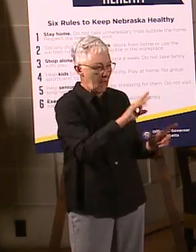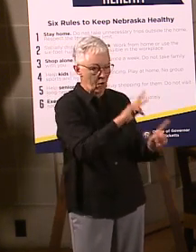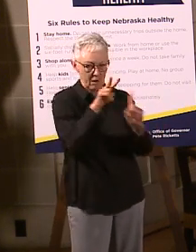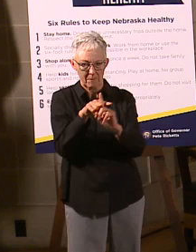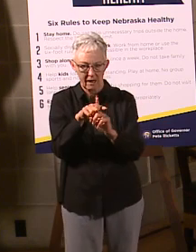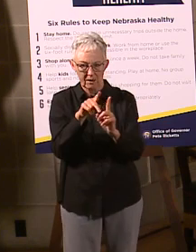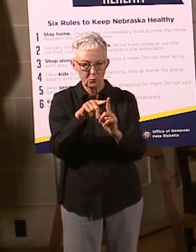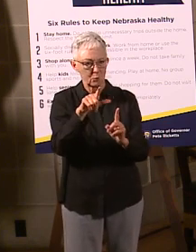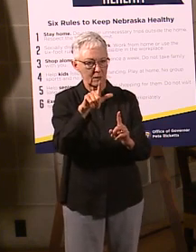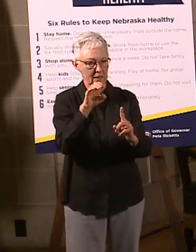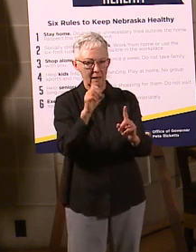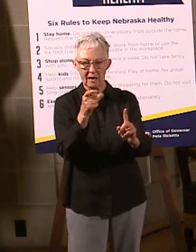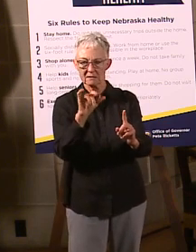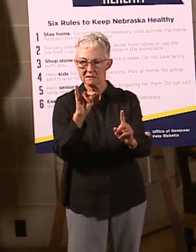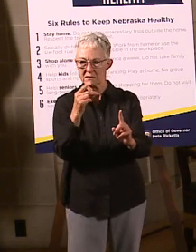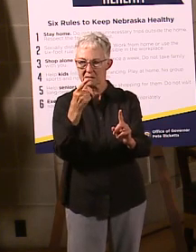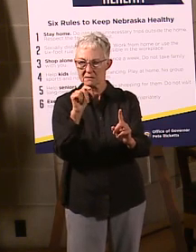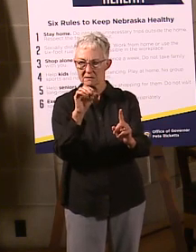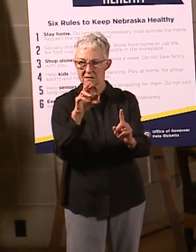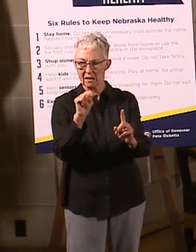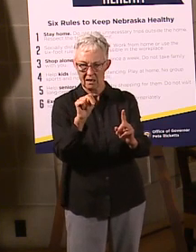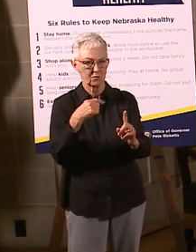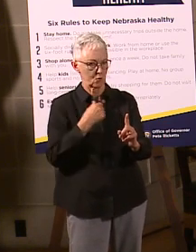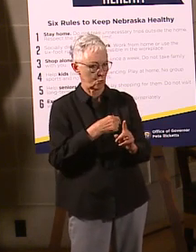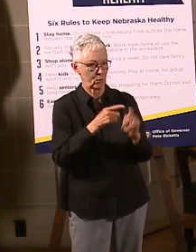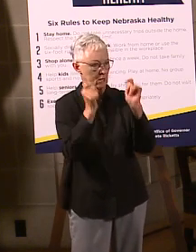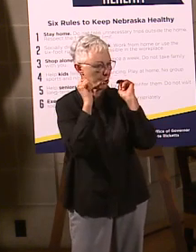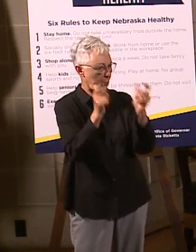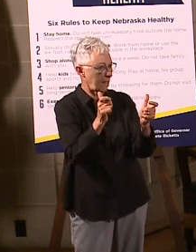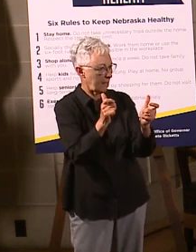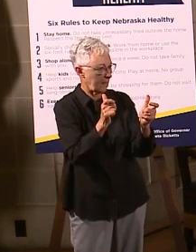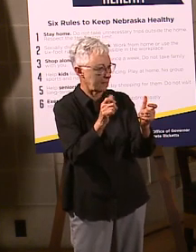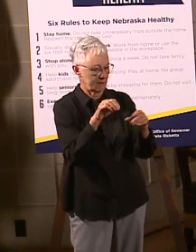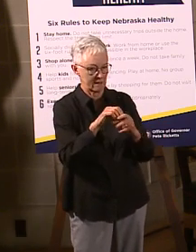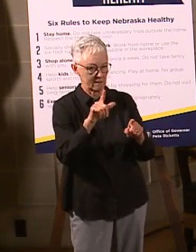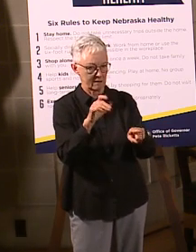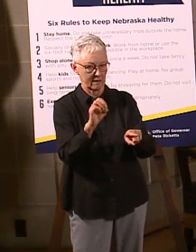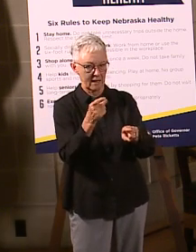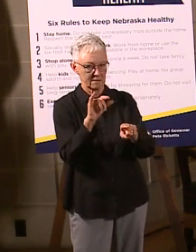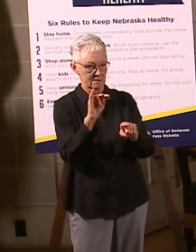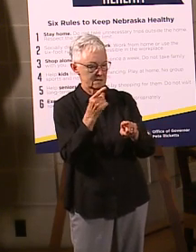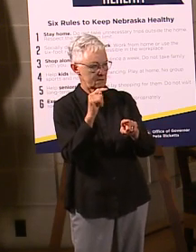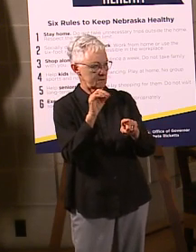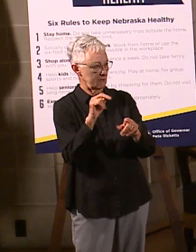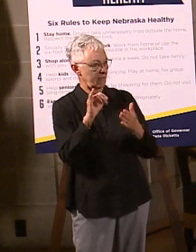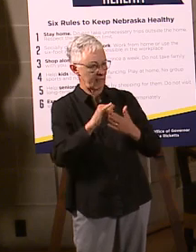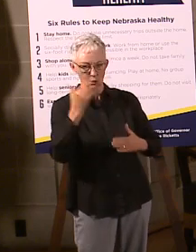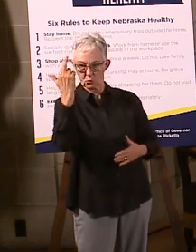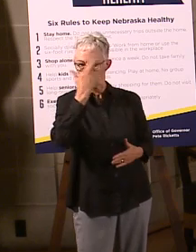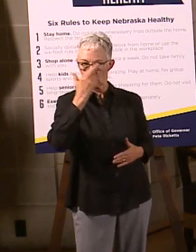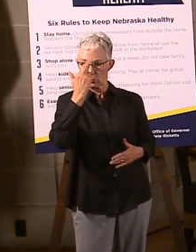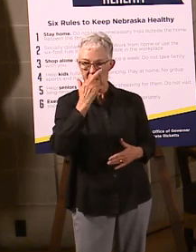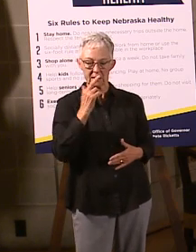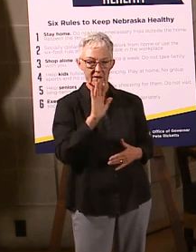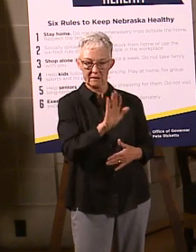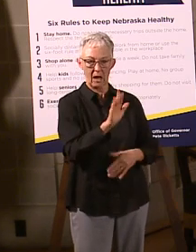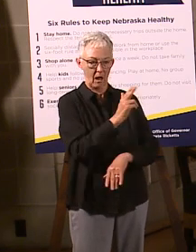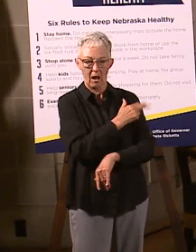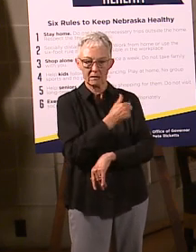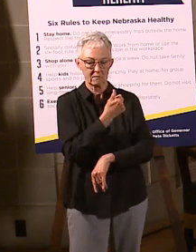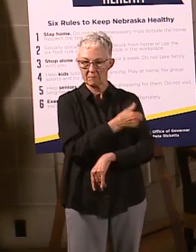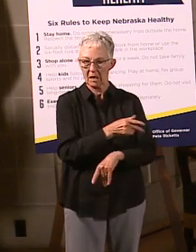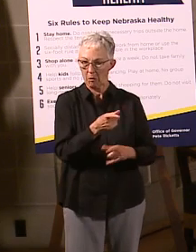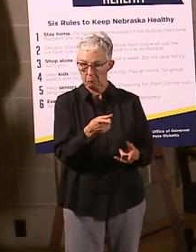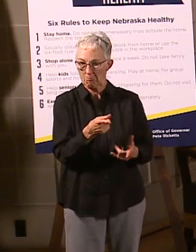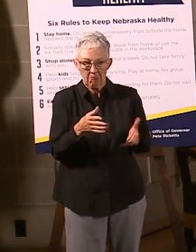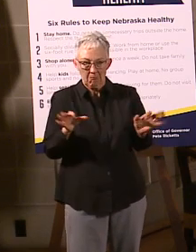using our contact tracing and moving people in hospitals, and I think that's one of the reasons why the Lexington Hospital is in